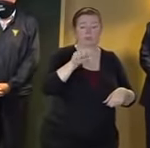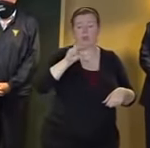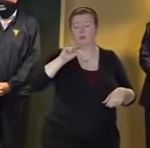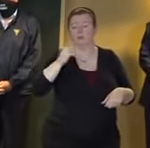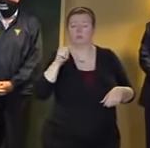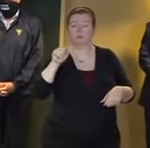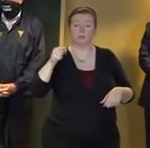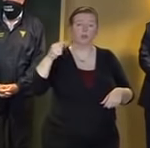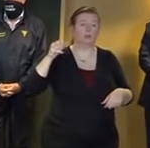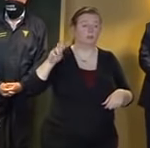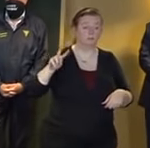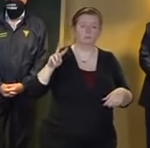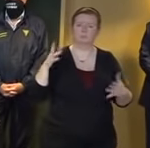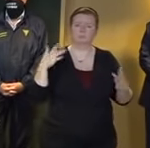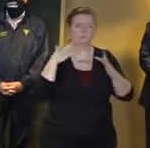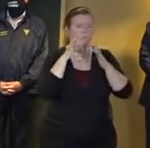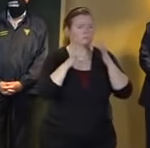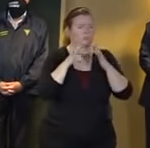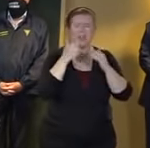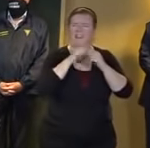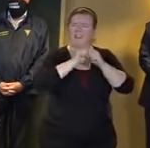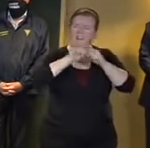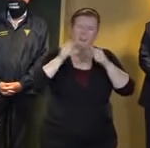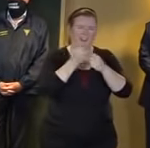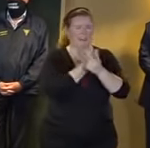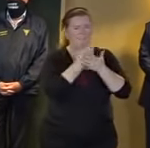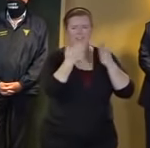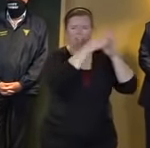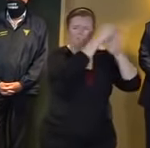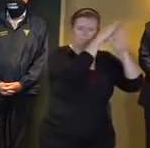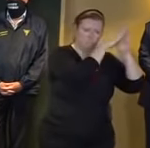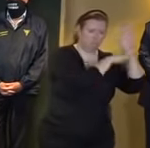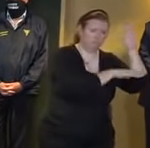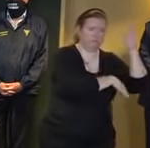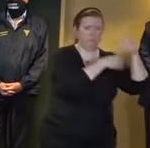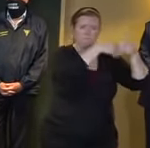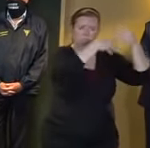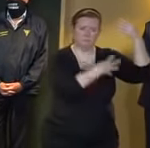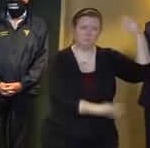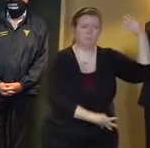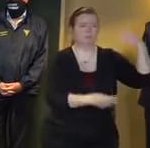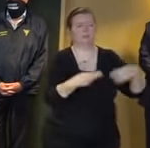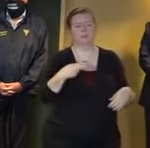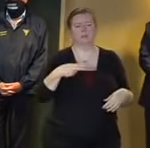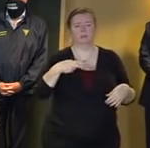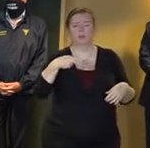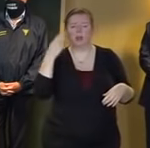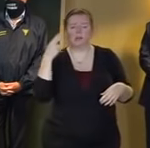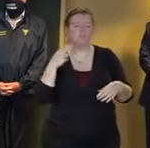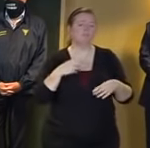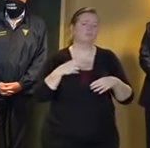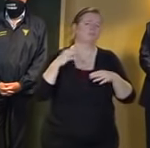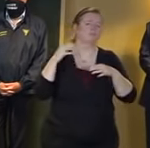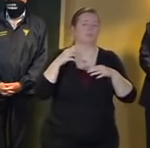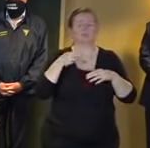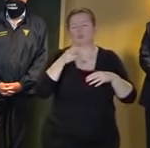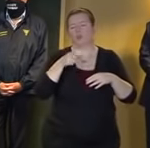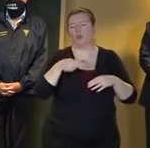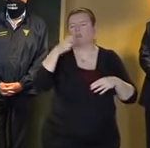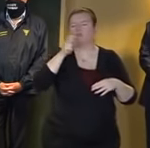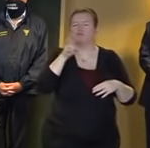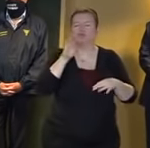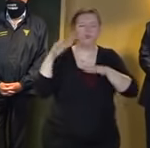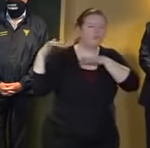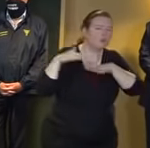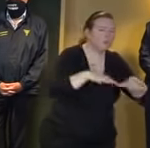advisories, flash flood warnings, tornado warnings, all of those will be updated in concert with the National Weather Service throughout